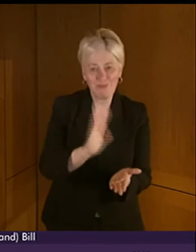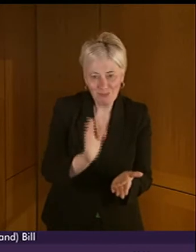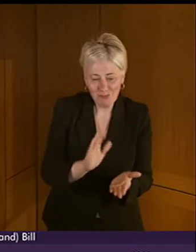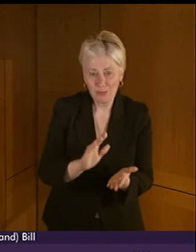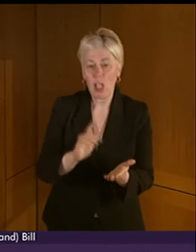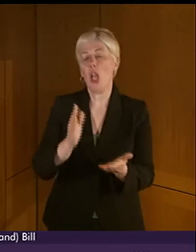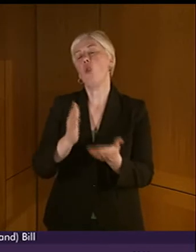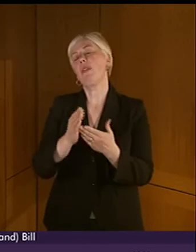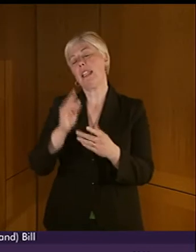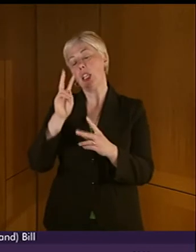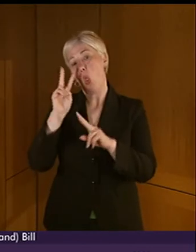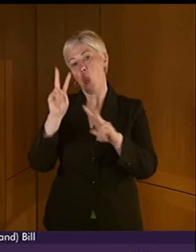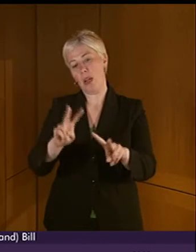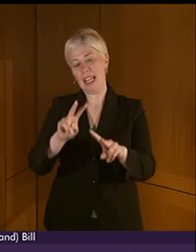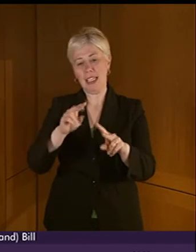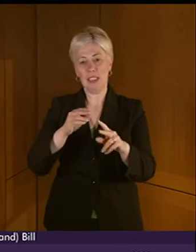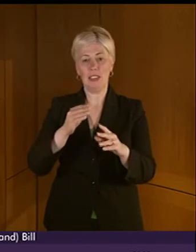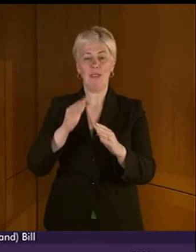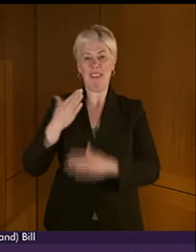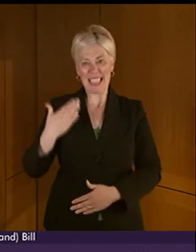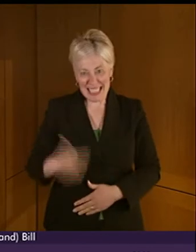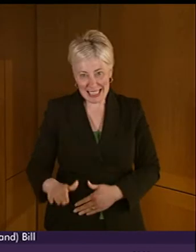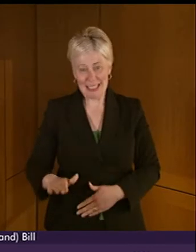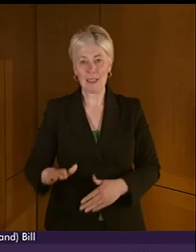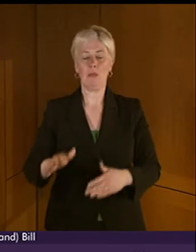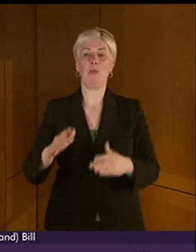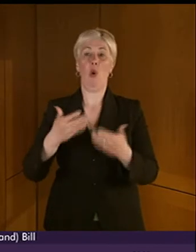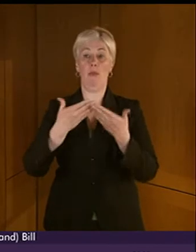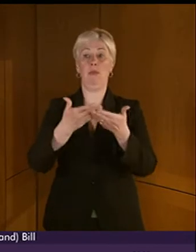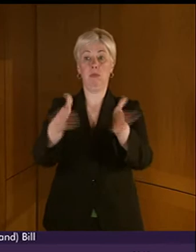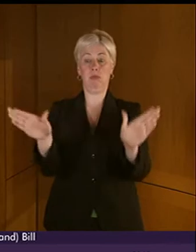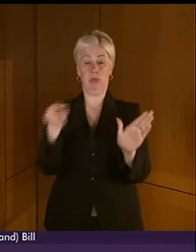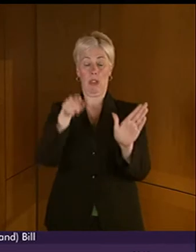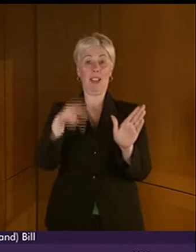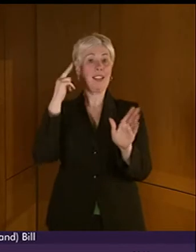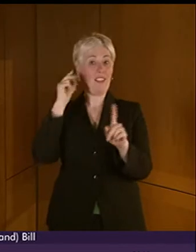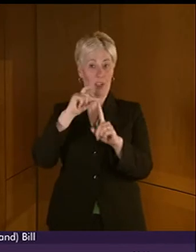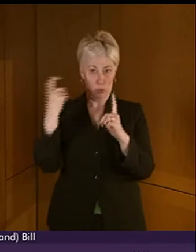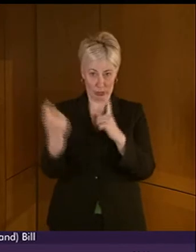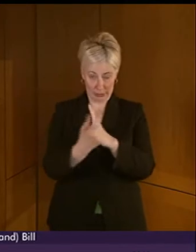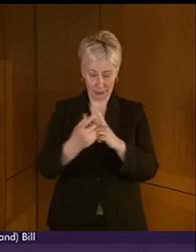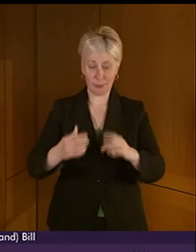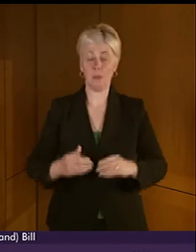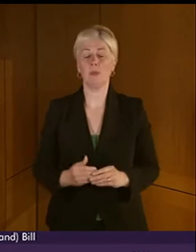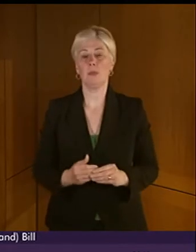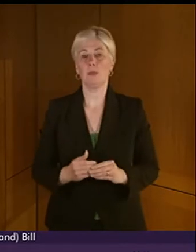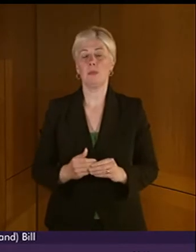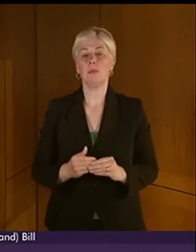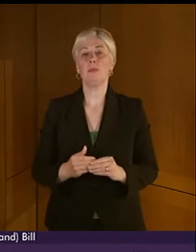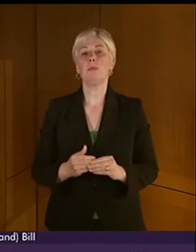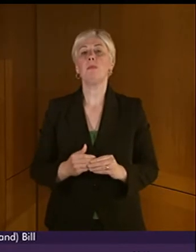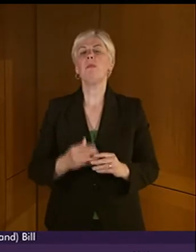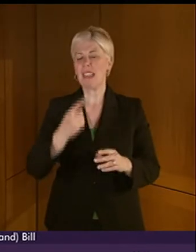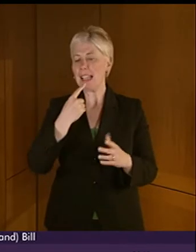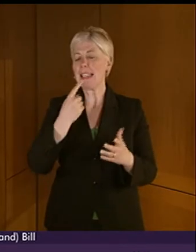of BSL users, nor is it about the needs of a wider group of people with hearing impairments. As I